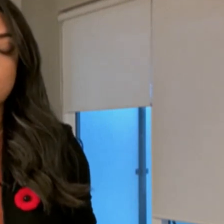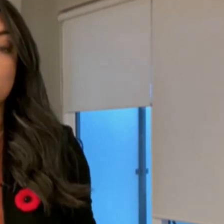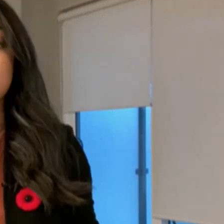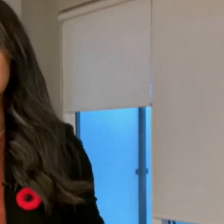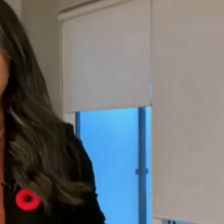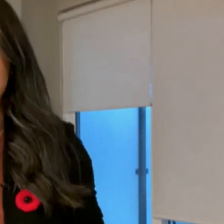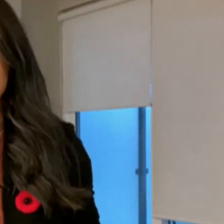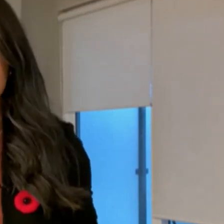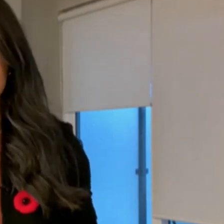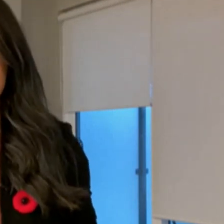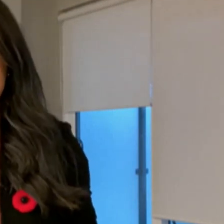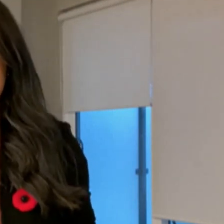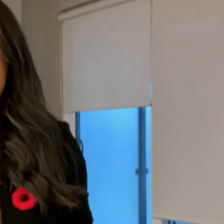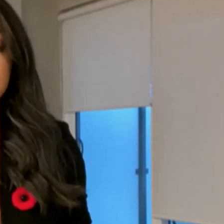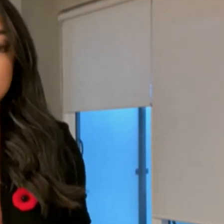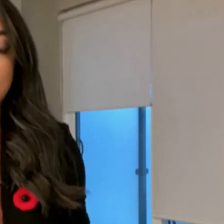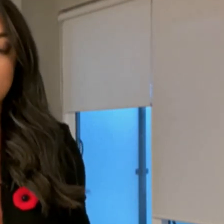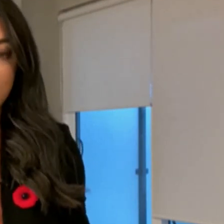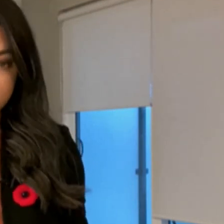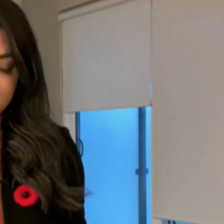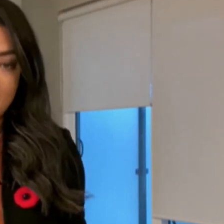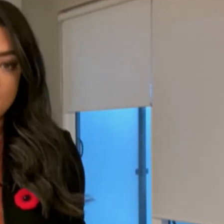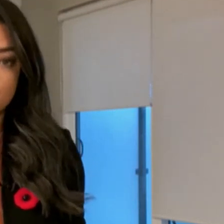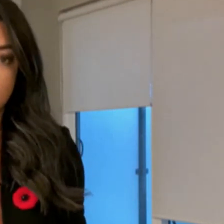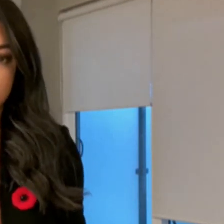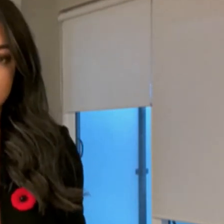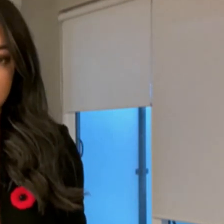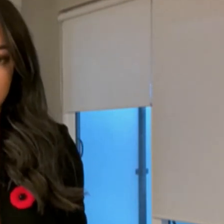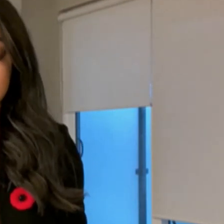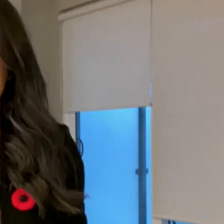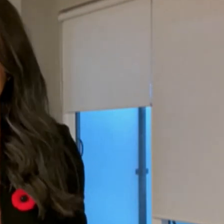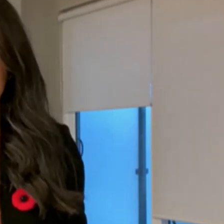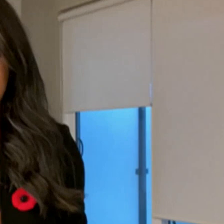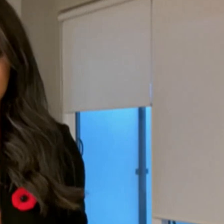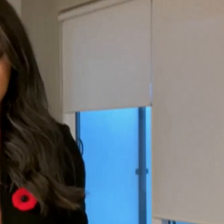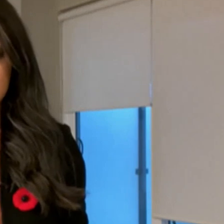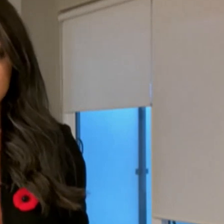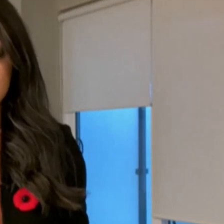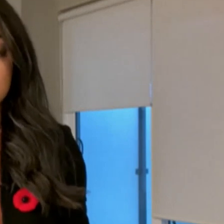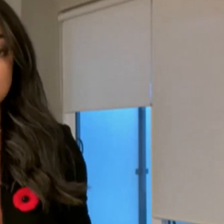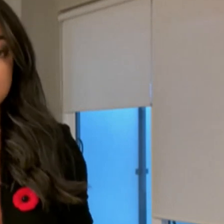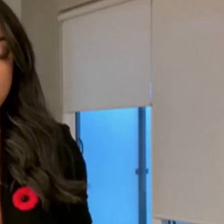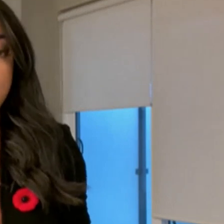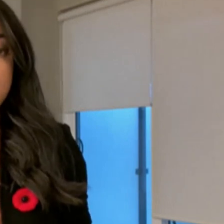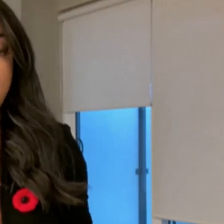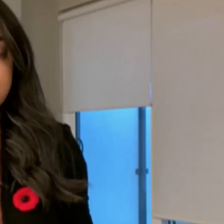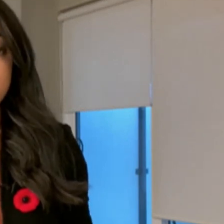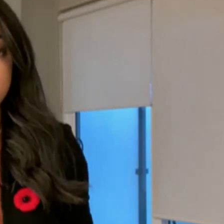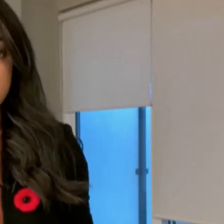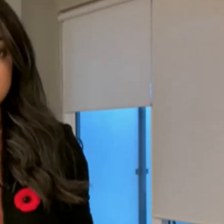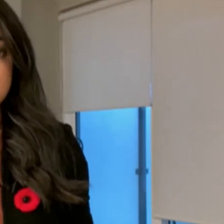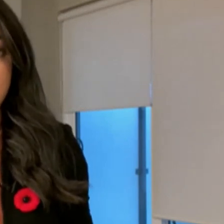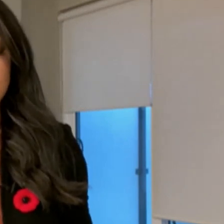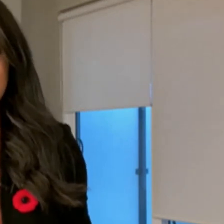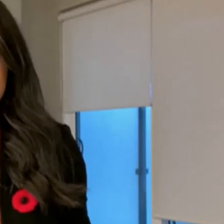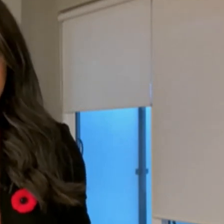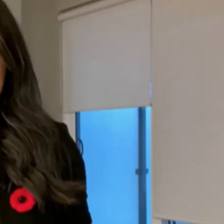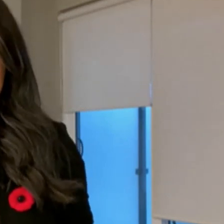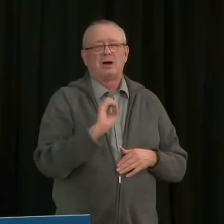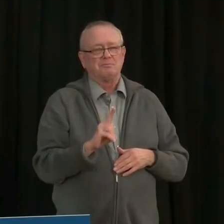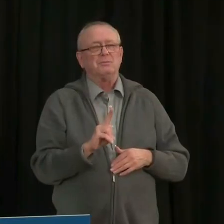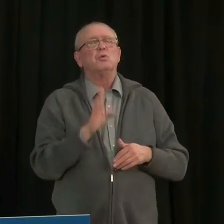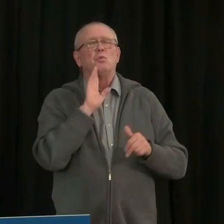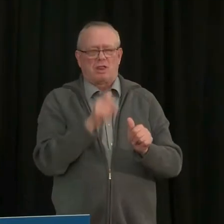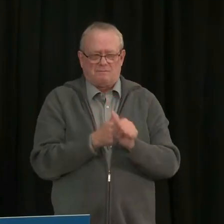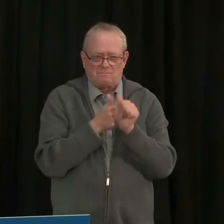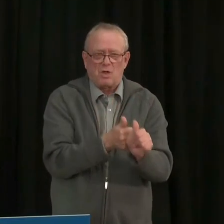transmitted within households and at private gatherings. It's asking Albertans to stop having events at home.